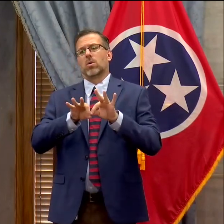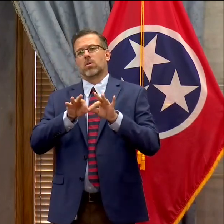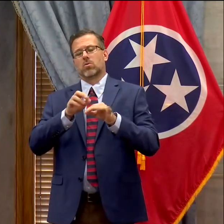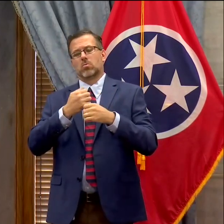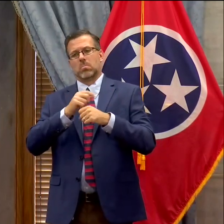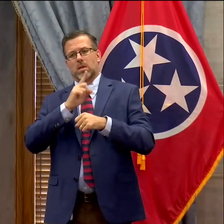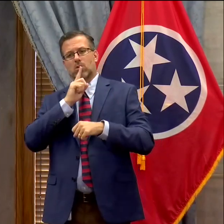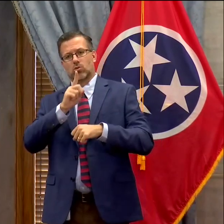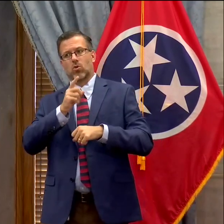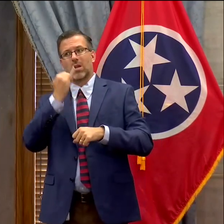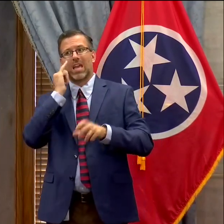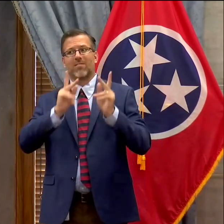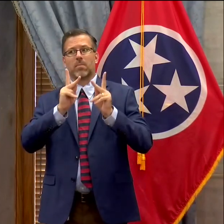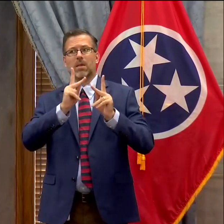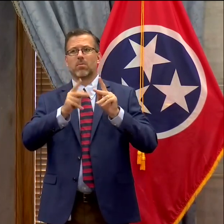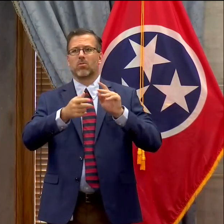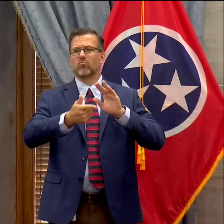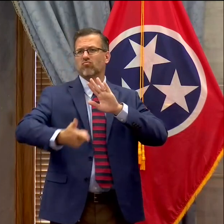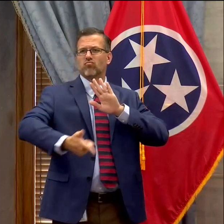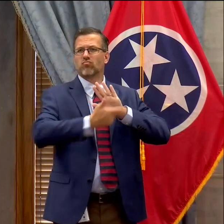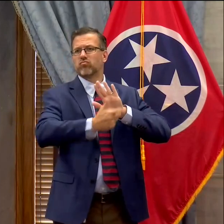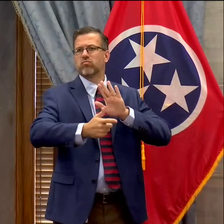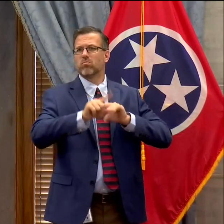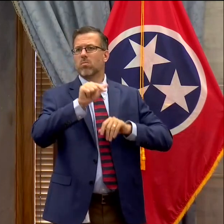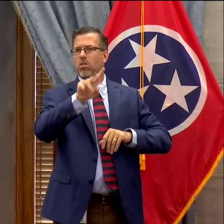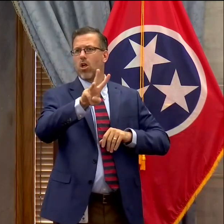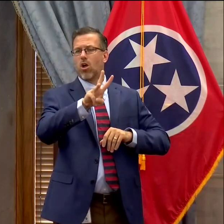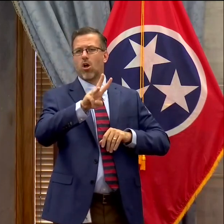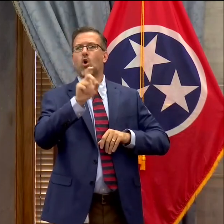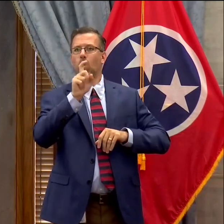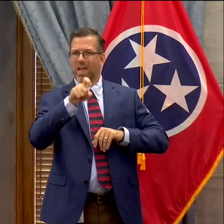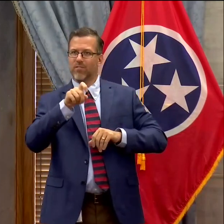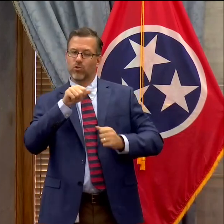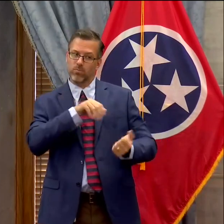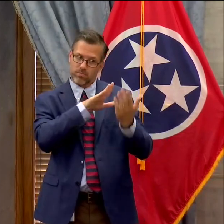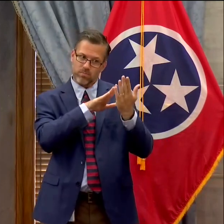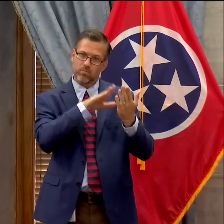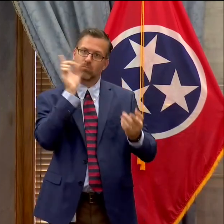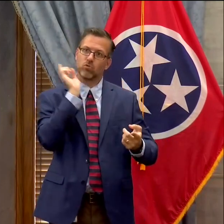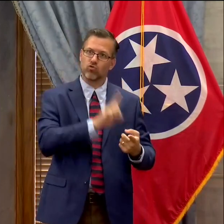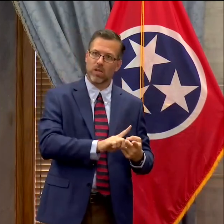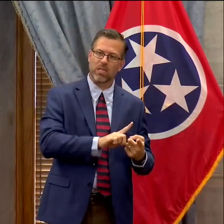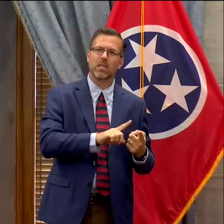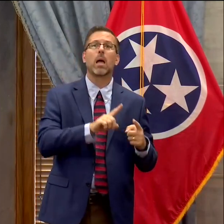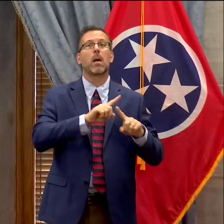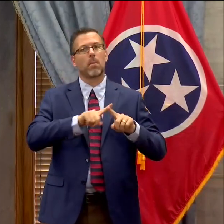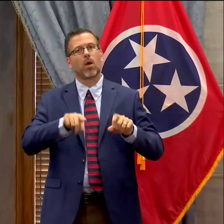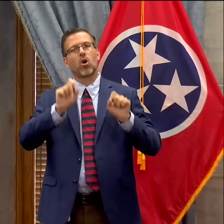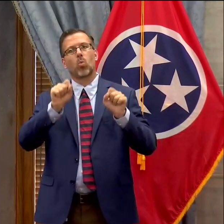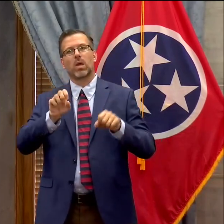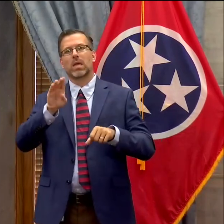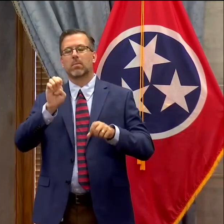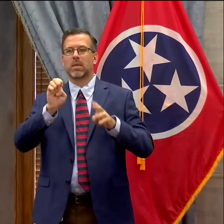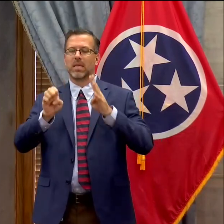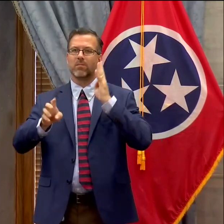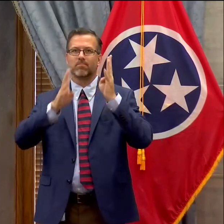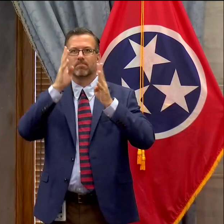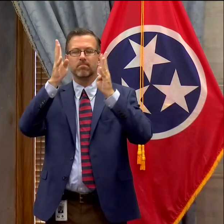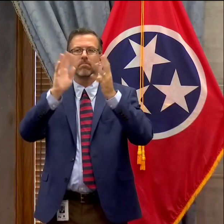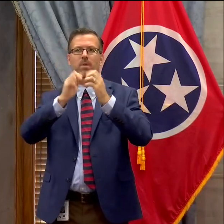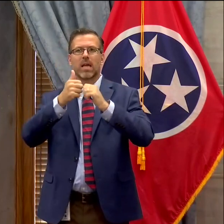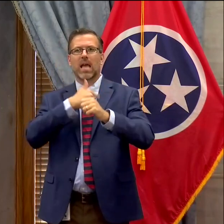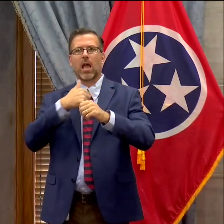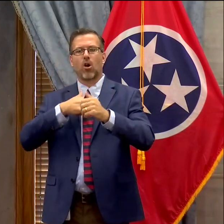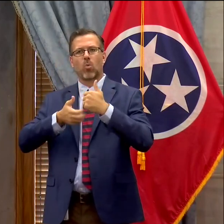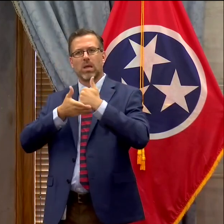address lawlessness, but at the same time, be innovative and creative on how it is that you rehabilitate, how